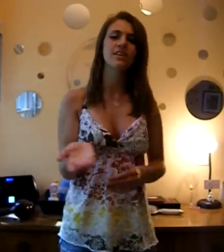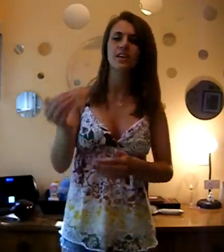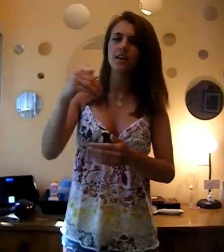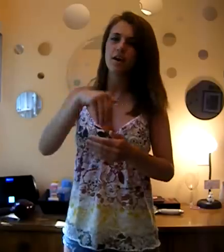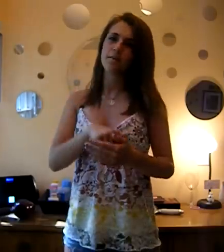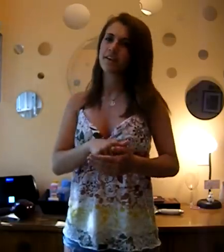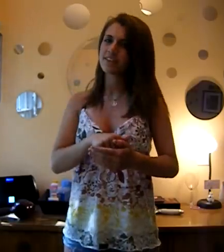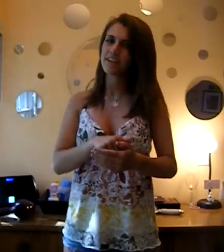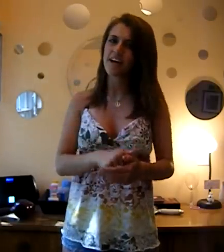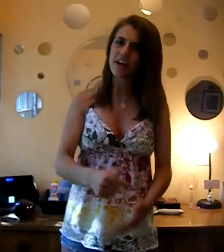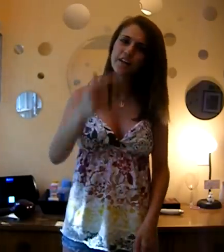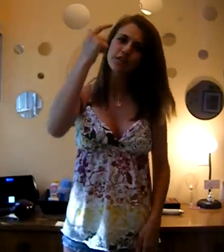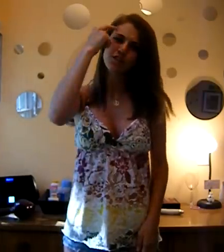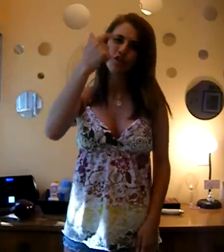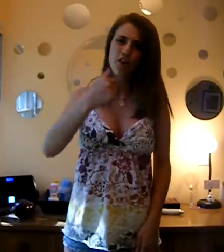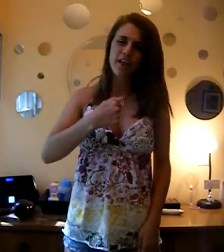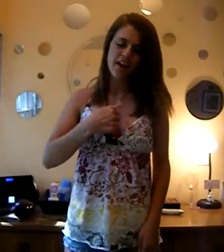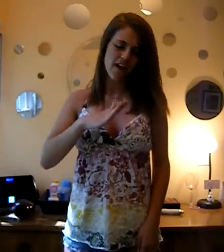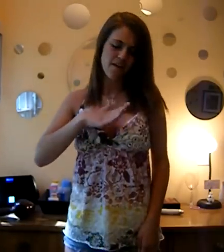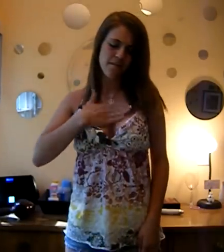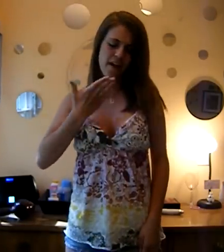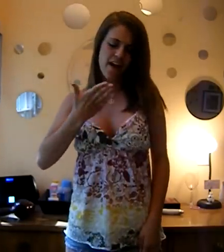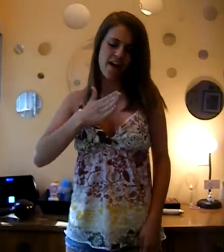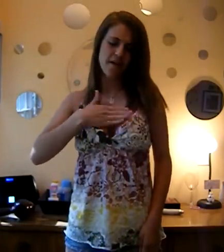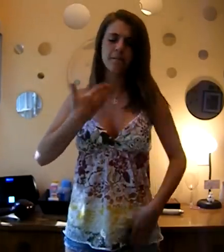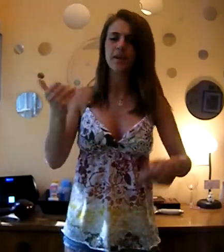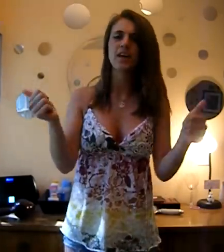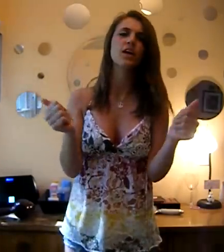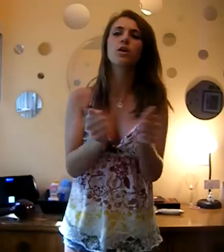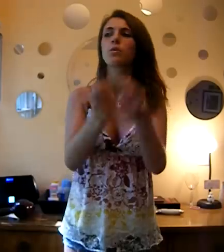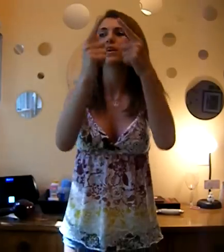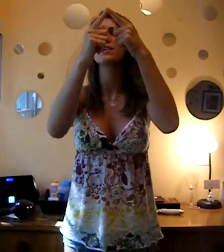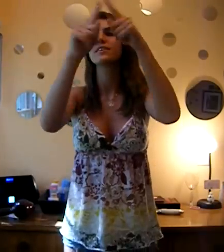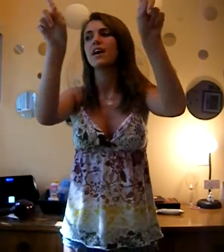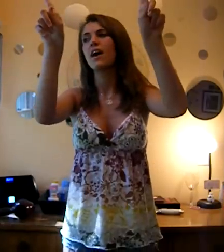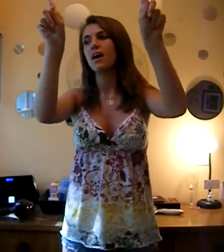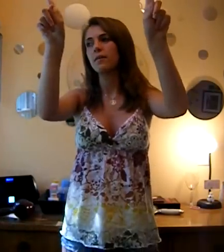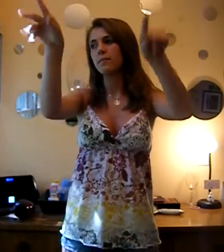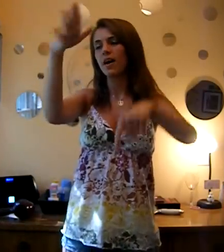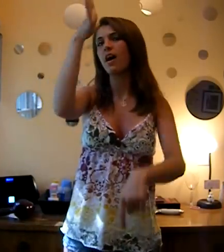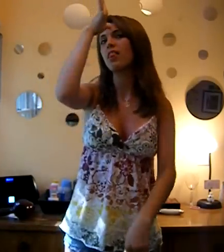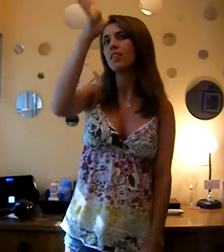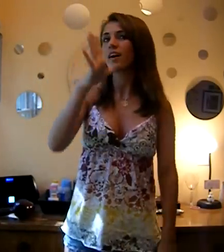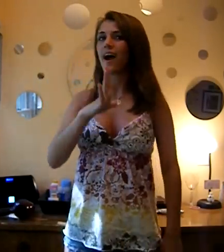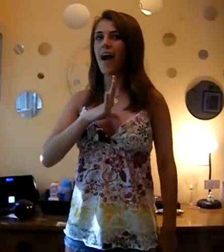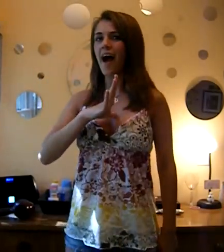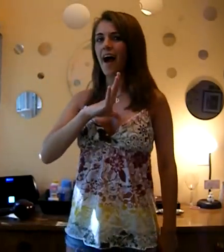him inside, to know that I'm happy with some other guy.